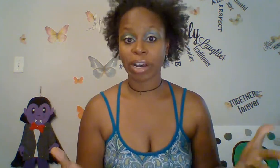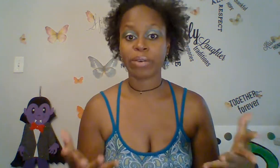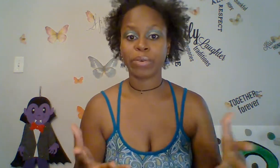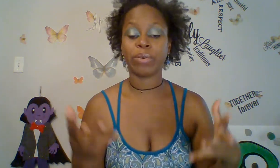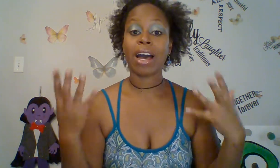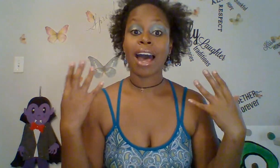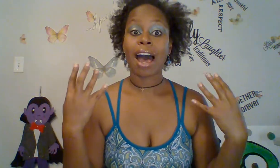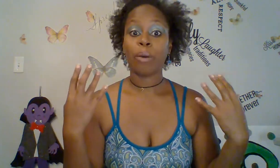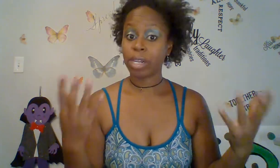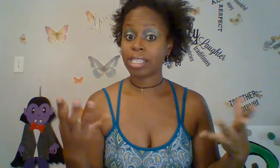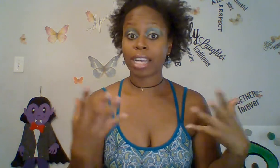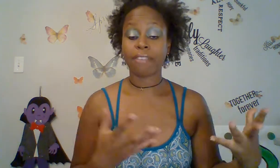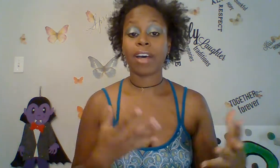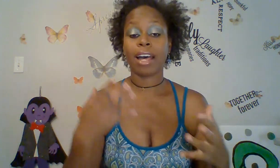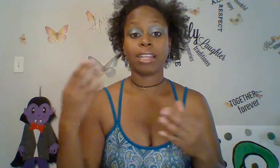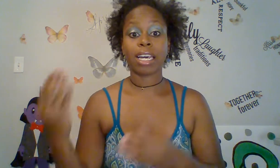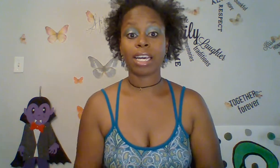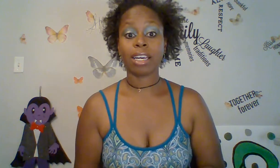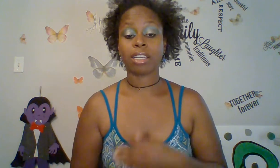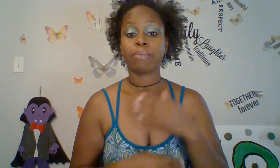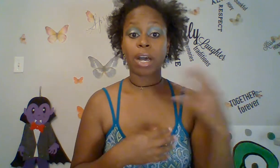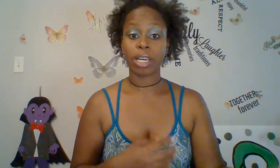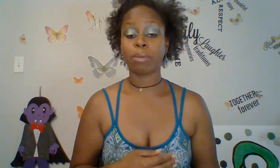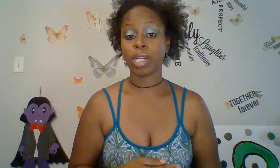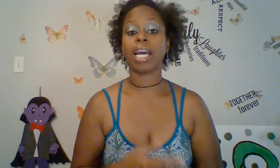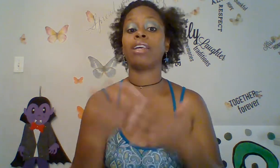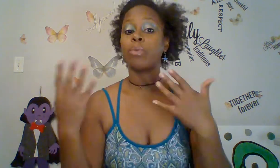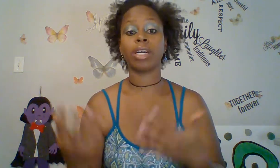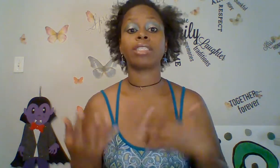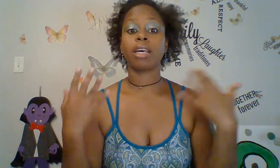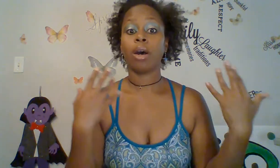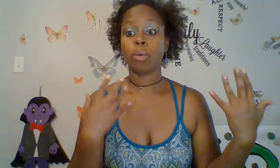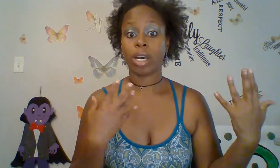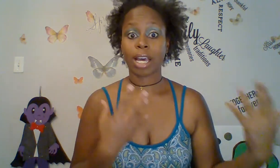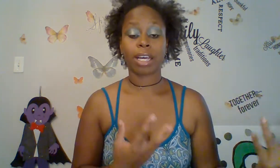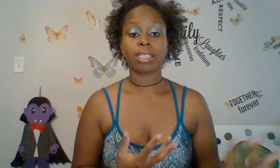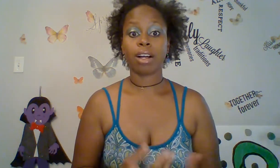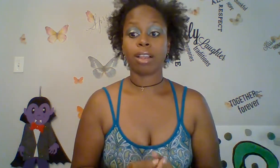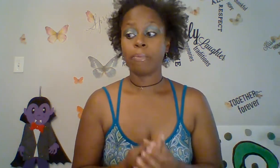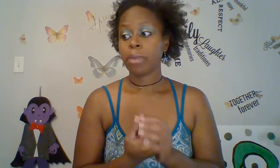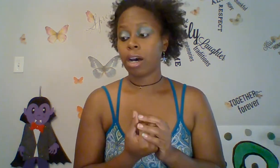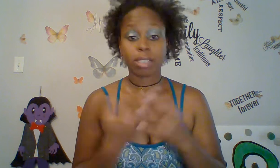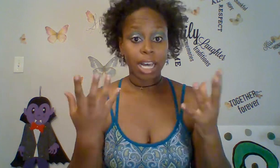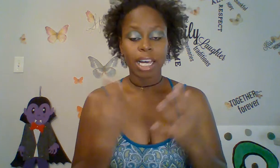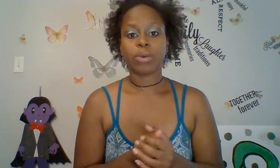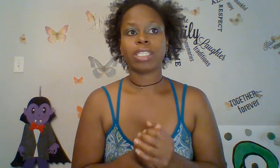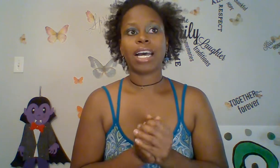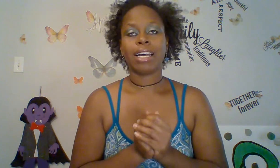who was deaf and he, how he communicated was with ASL sign language. And